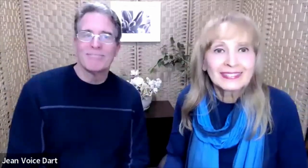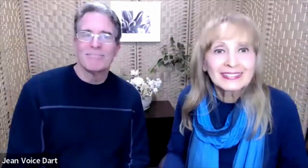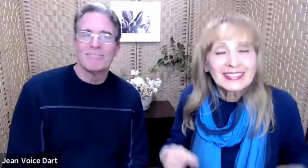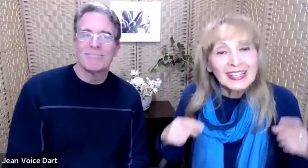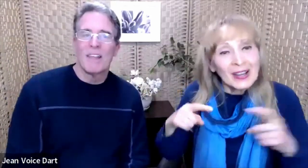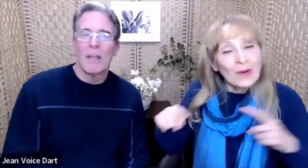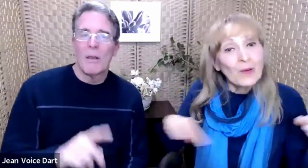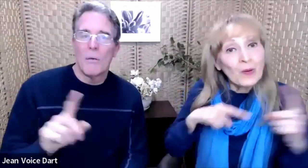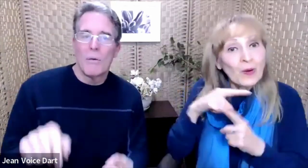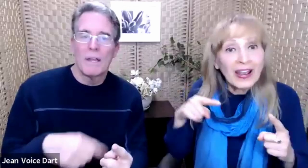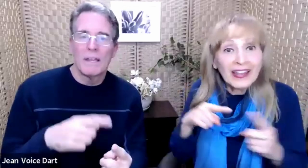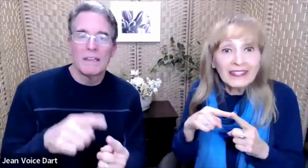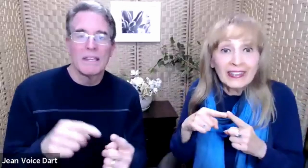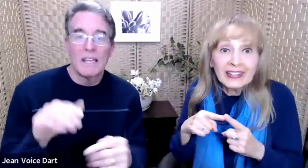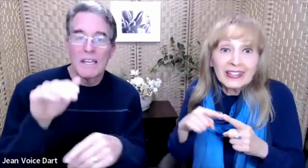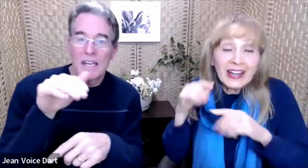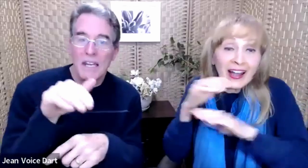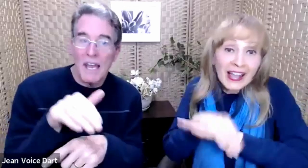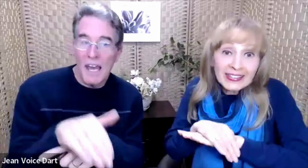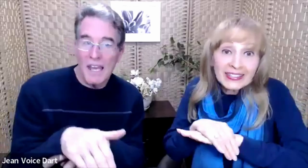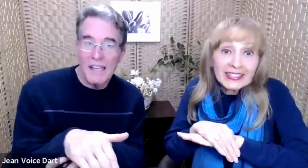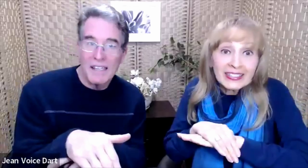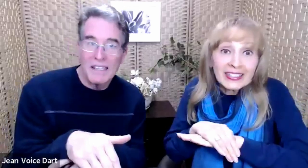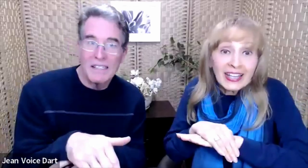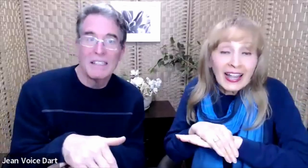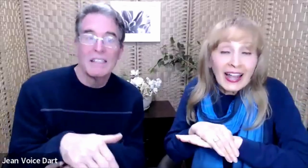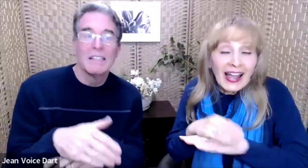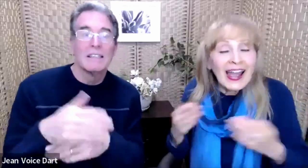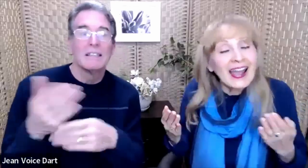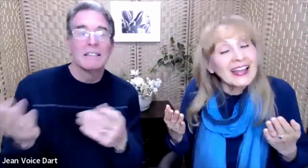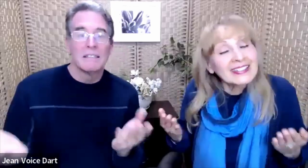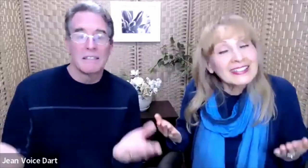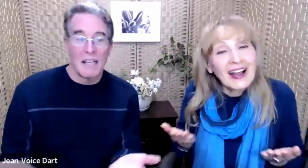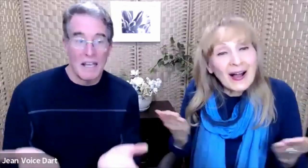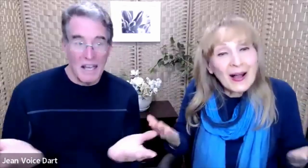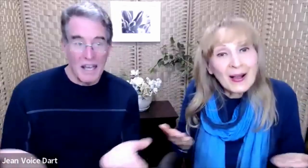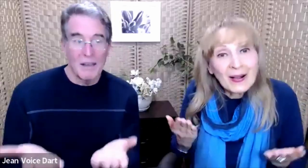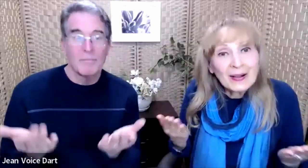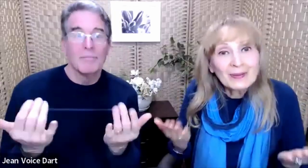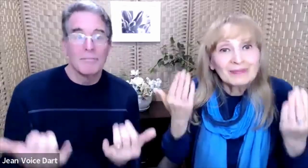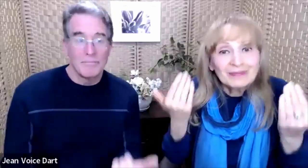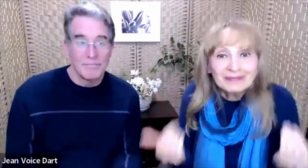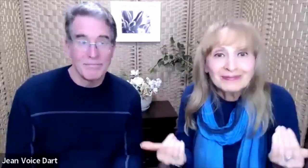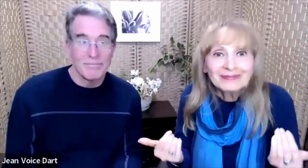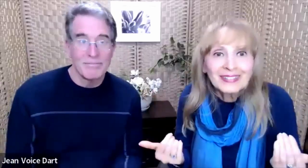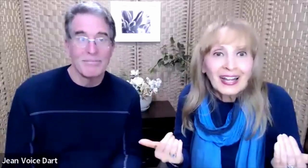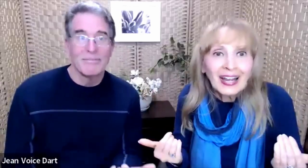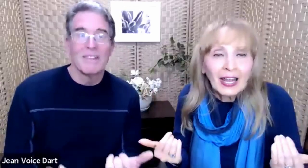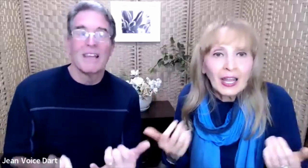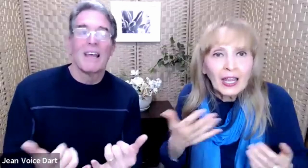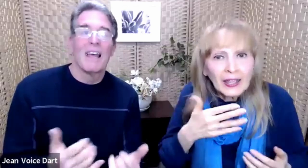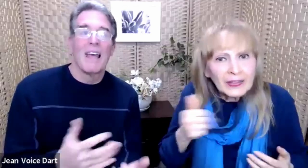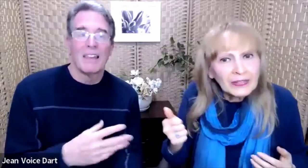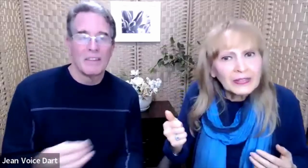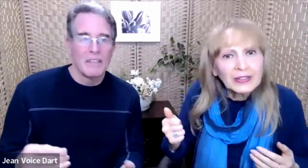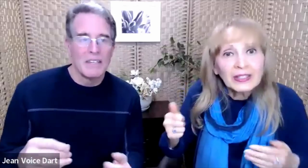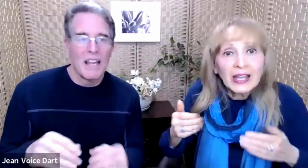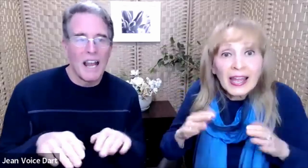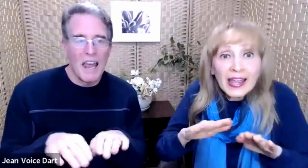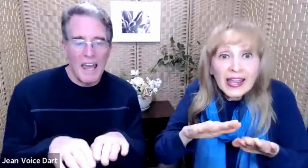When the night has come and the land